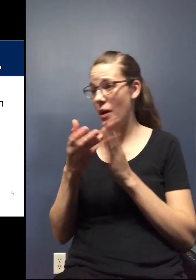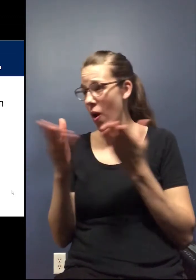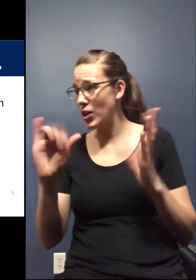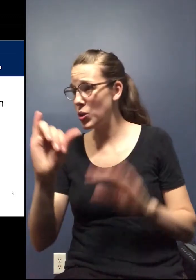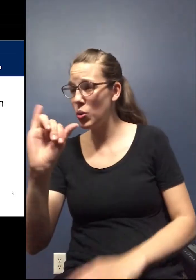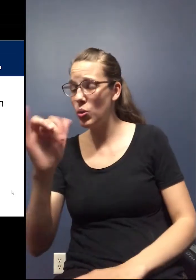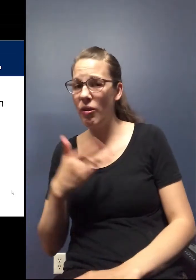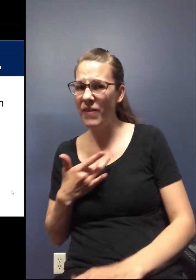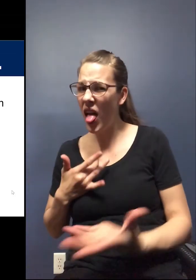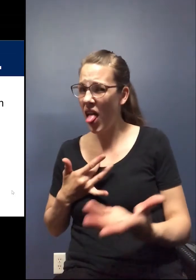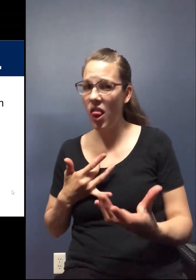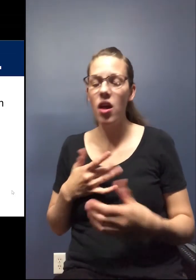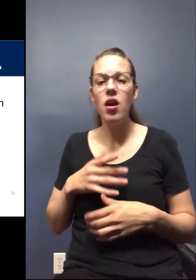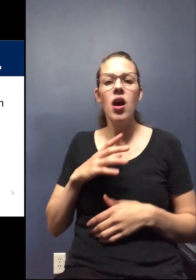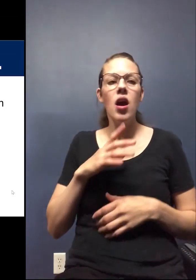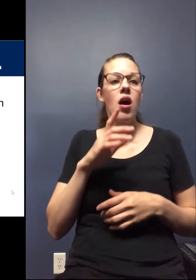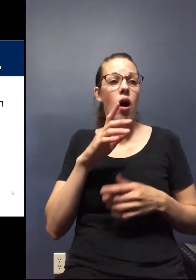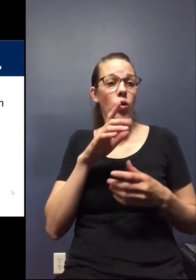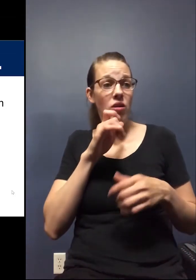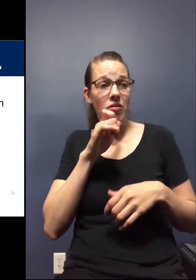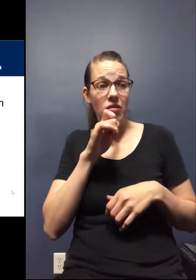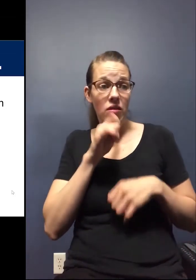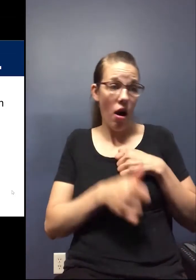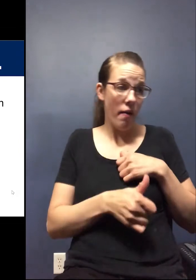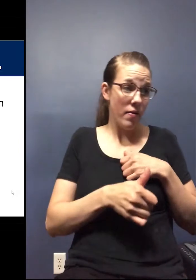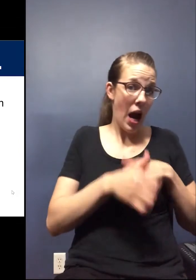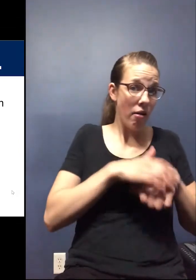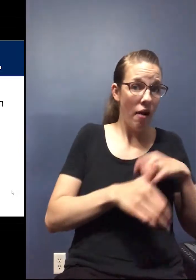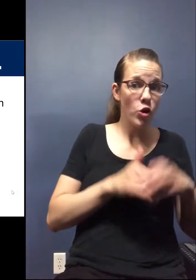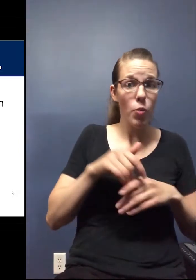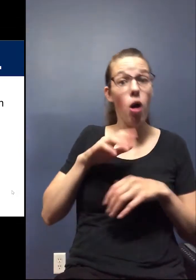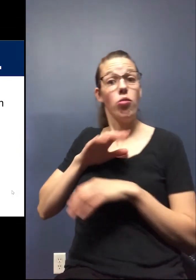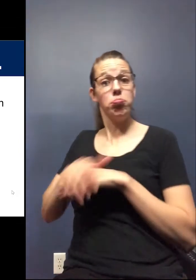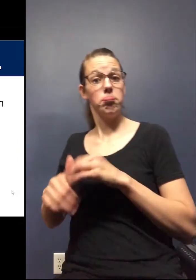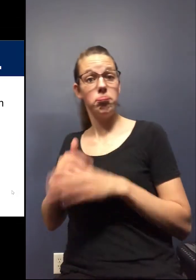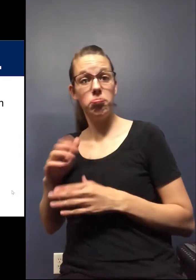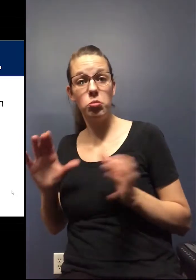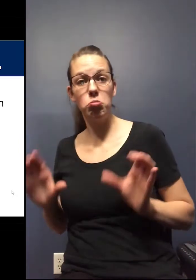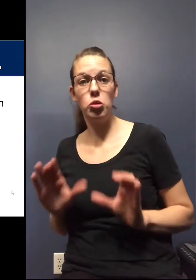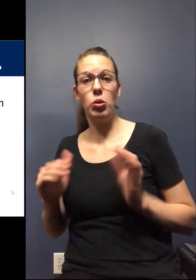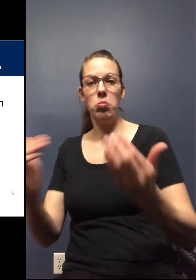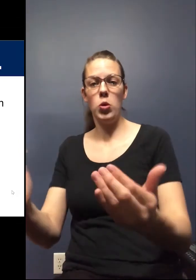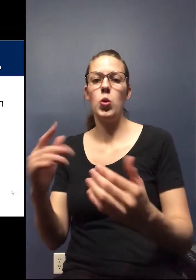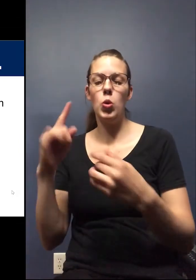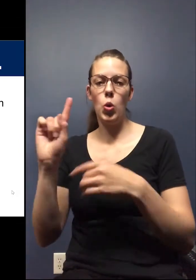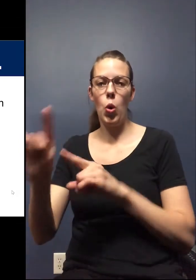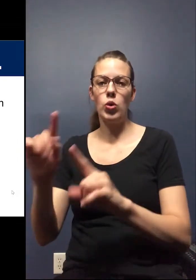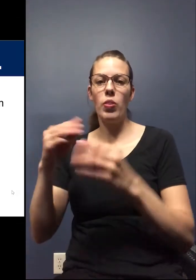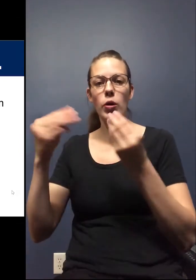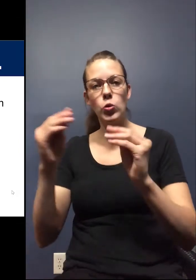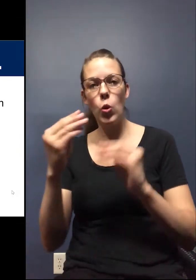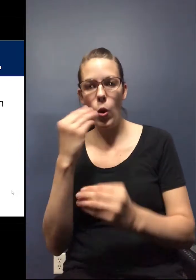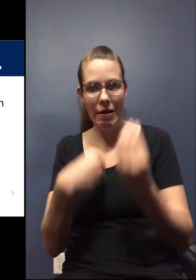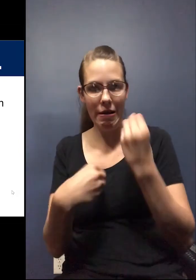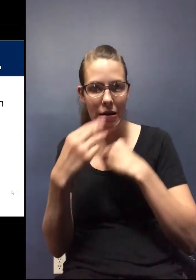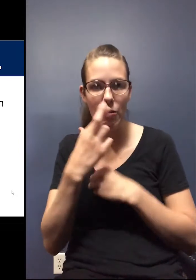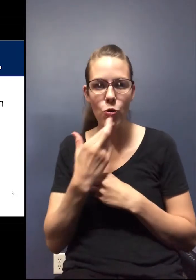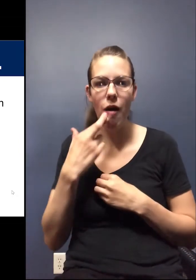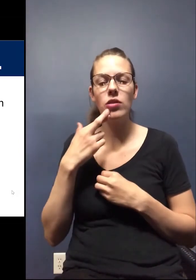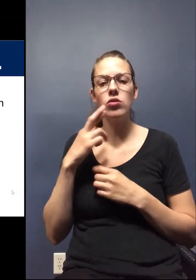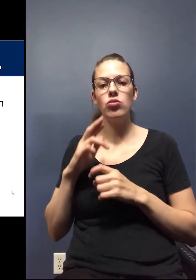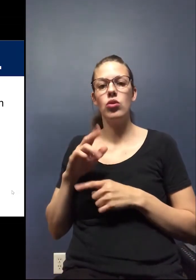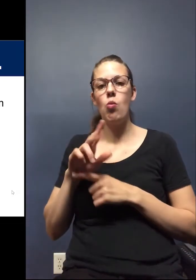Another question, how comfortable or uncomfortable are you in doing things like going to the grocery store, eating in a restaurant,